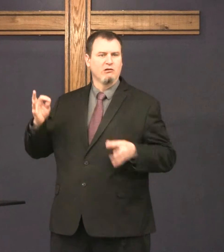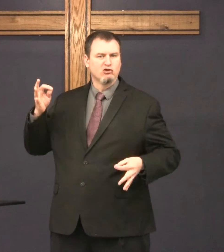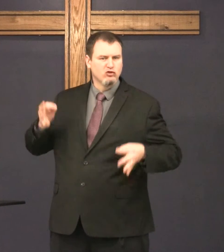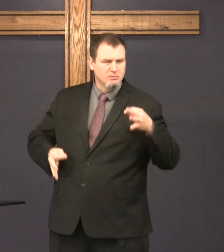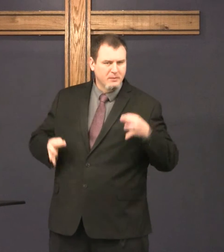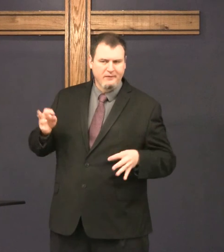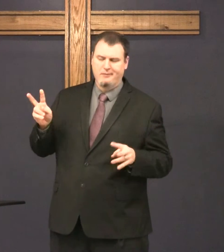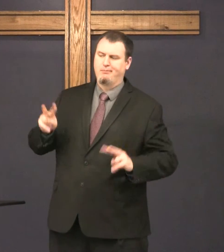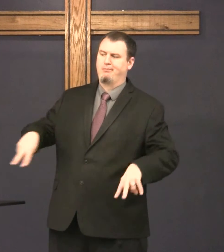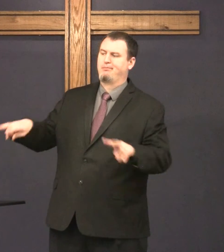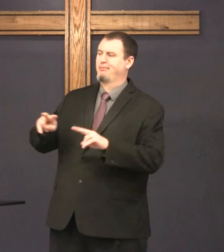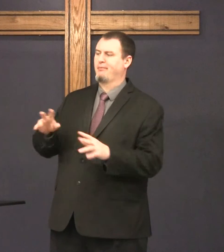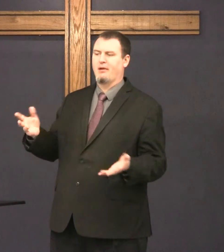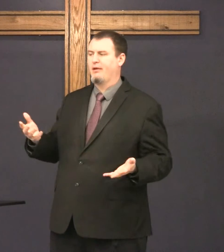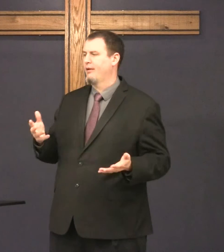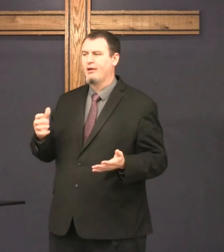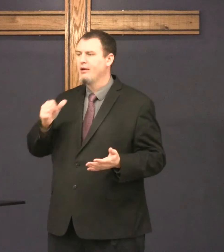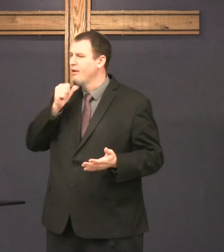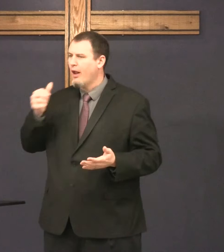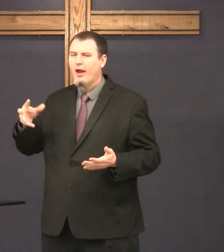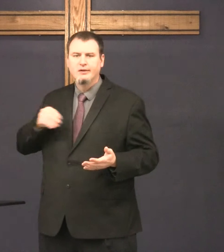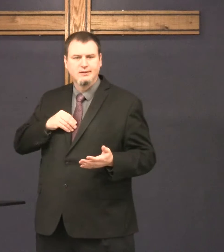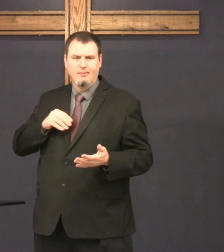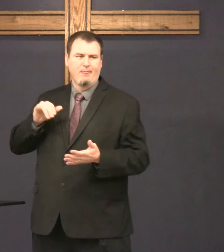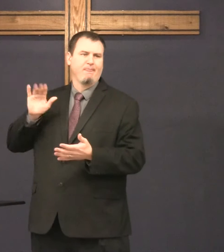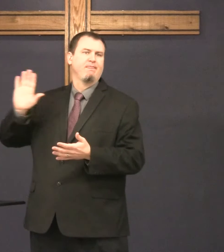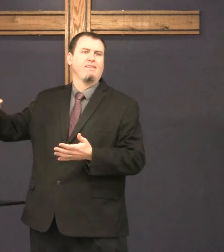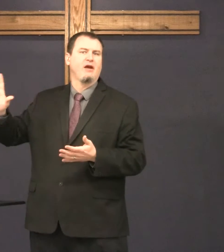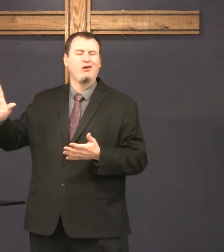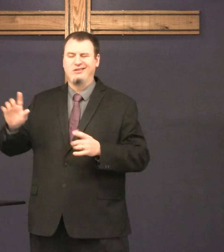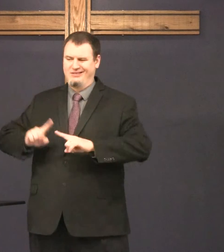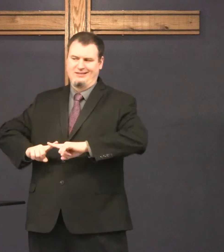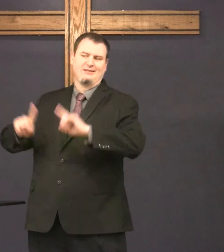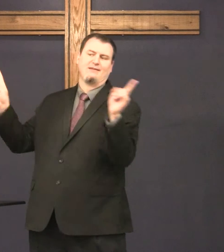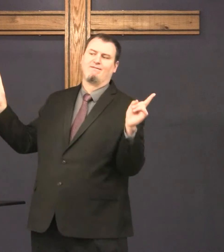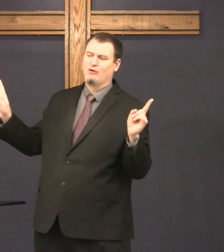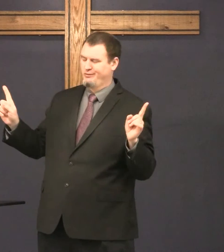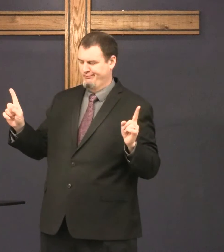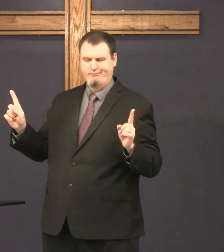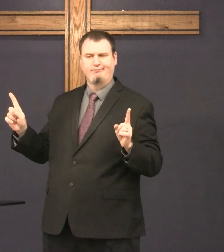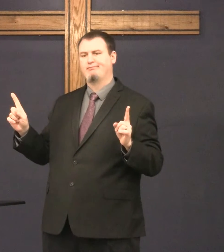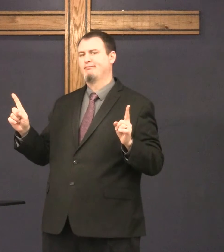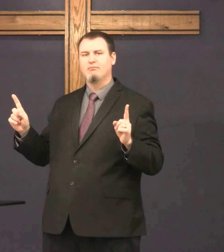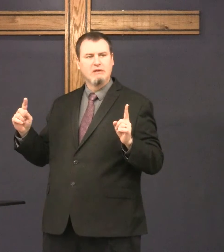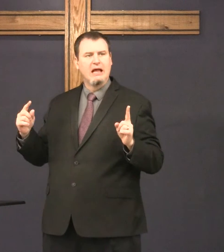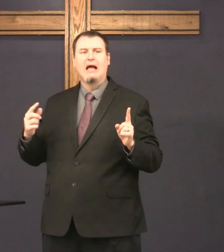The Pharisees were very judgmental. They didn't accept anyone who was different.